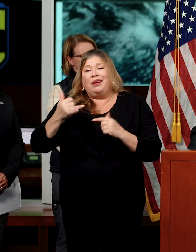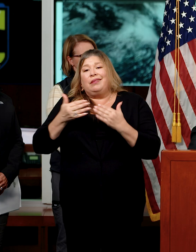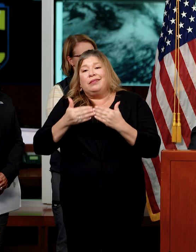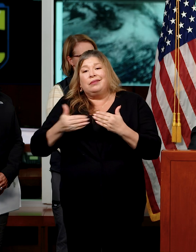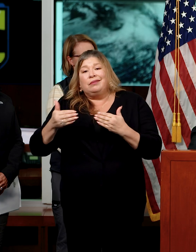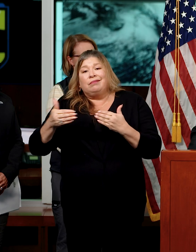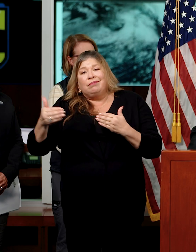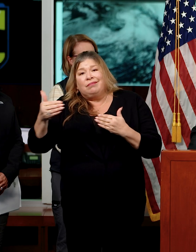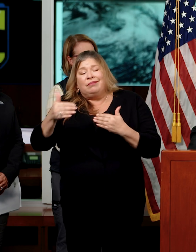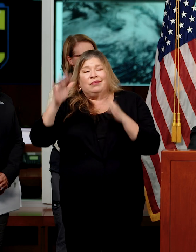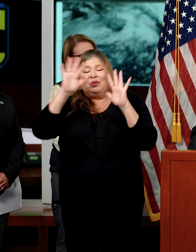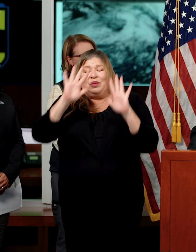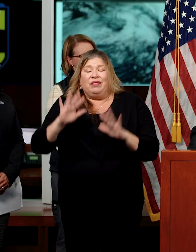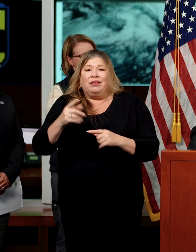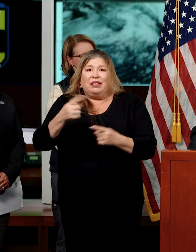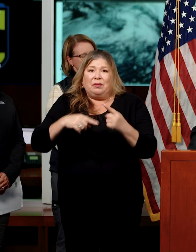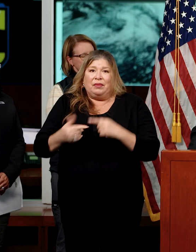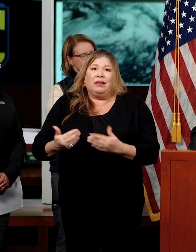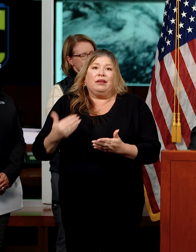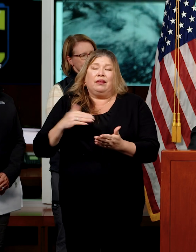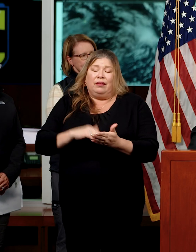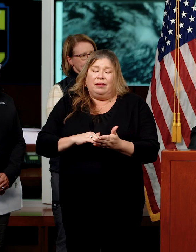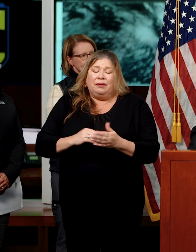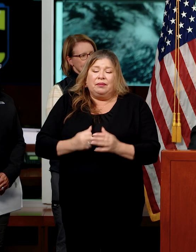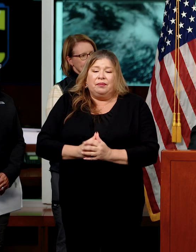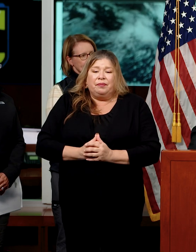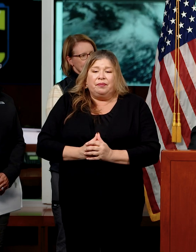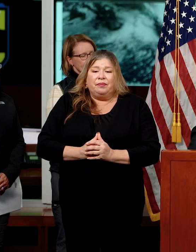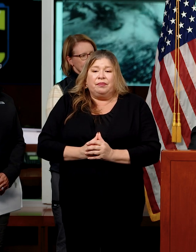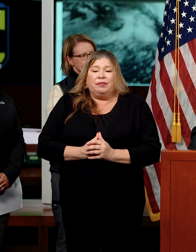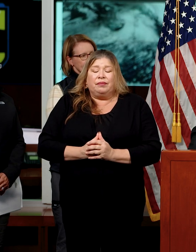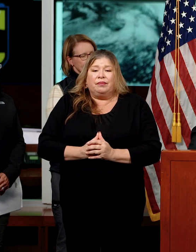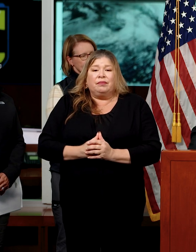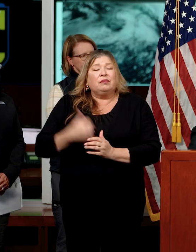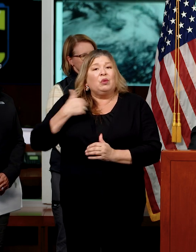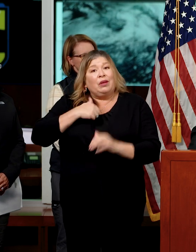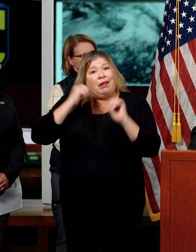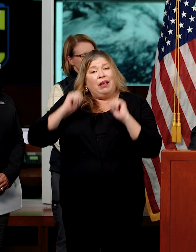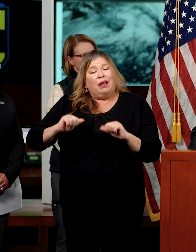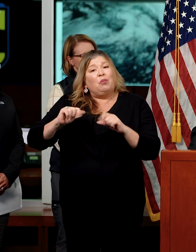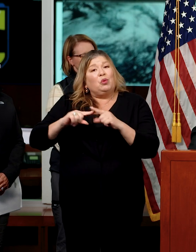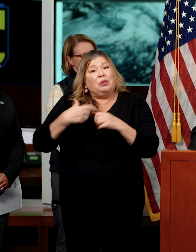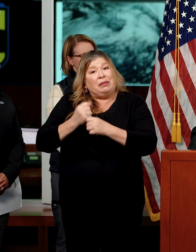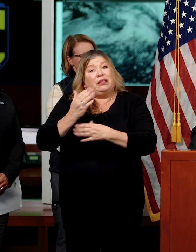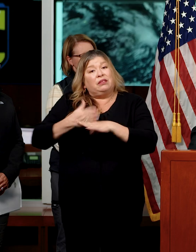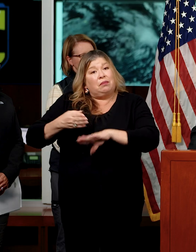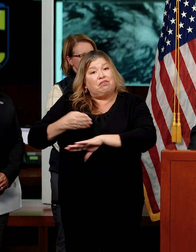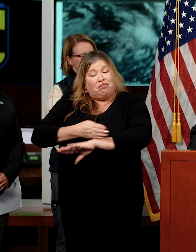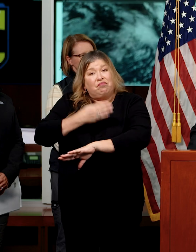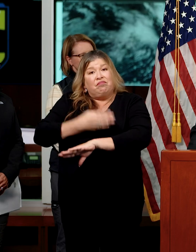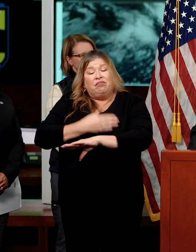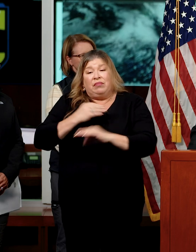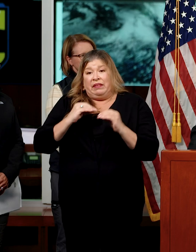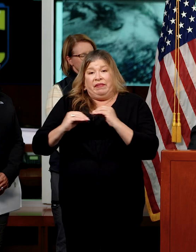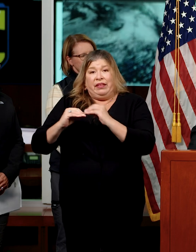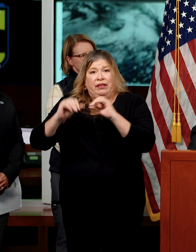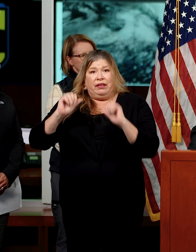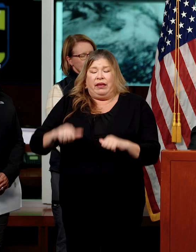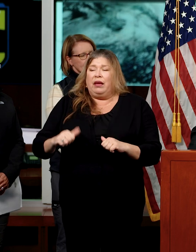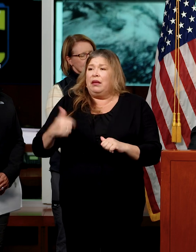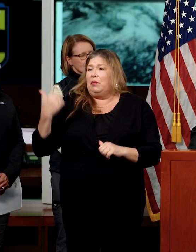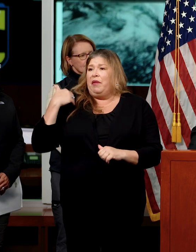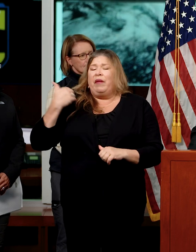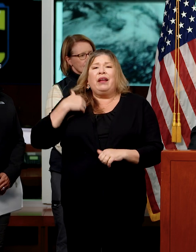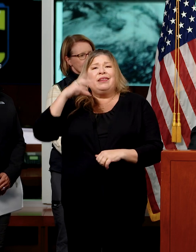Weather Service and others have talked about, are right upon us again. But we were able to make some progress. And so we had in excess